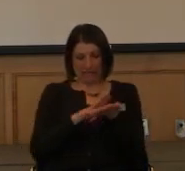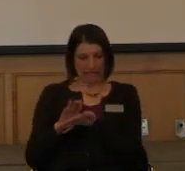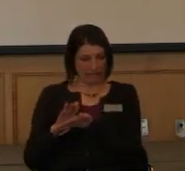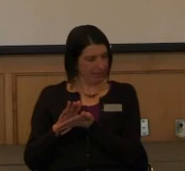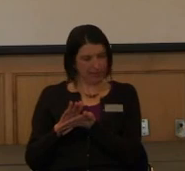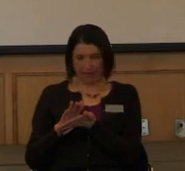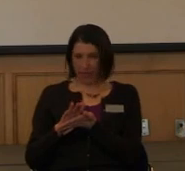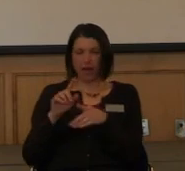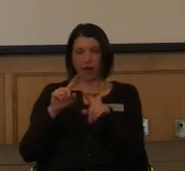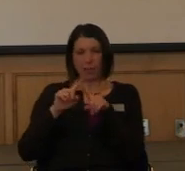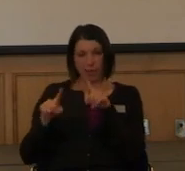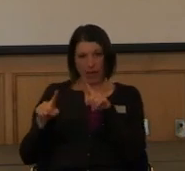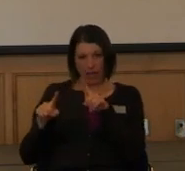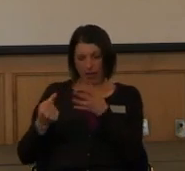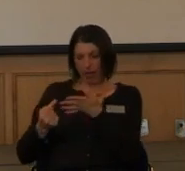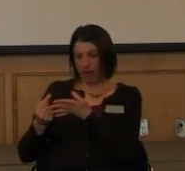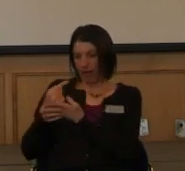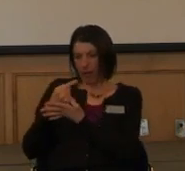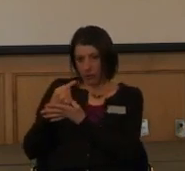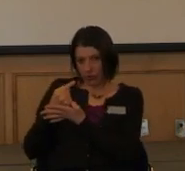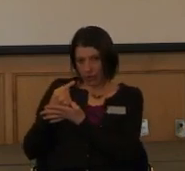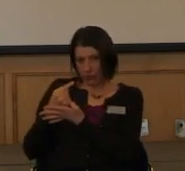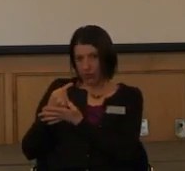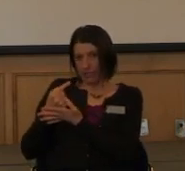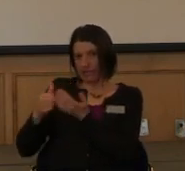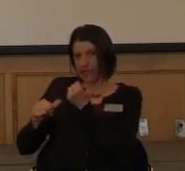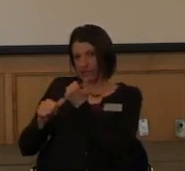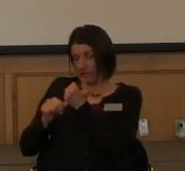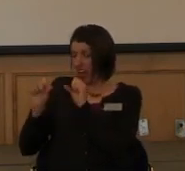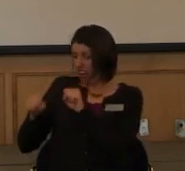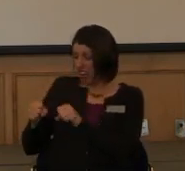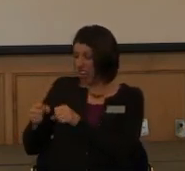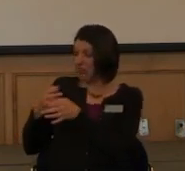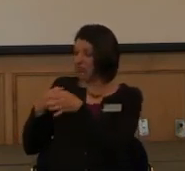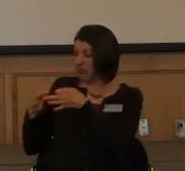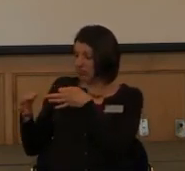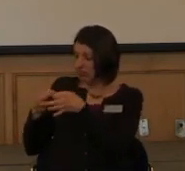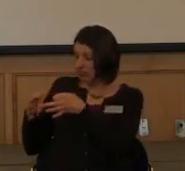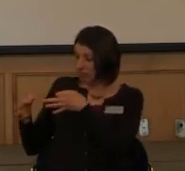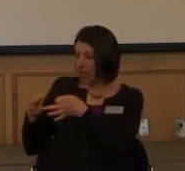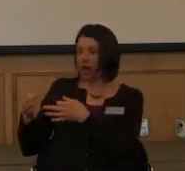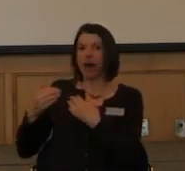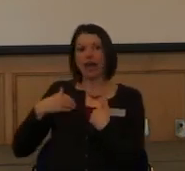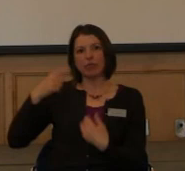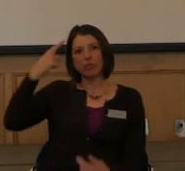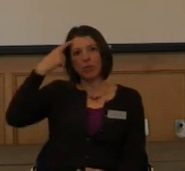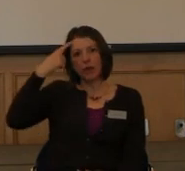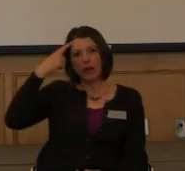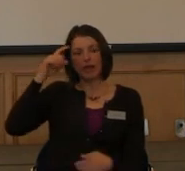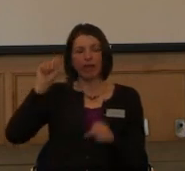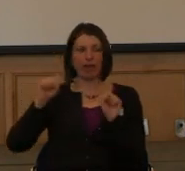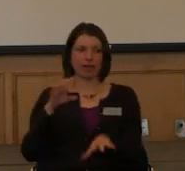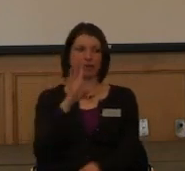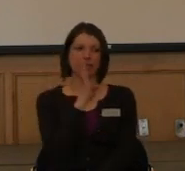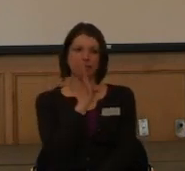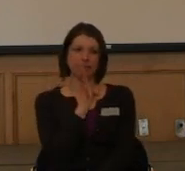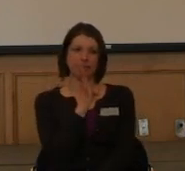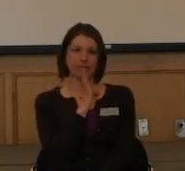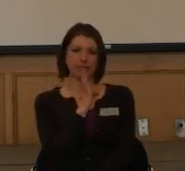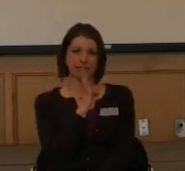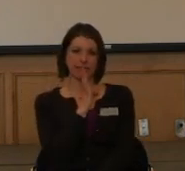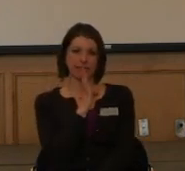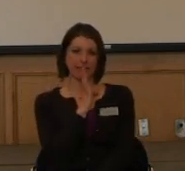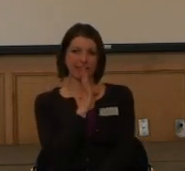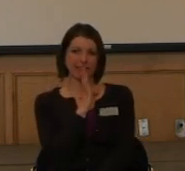an undergraduate assistant in how to do it. Because I have a brain and I can speak. And